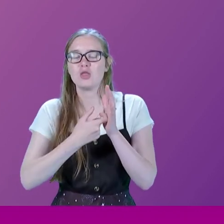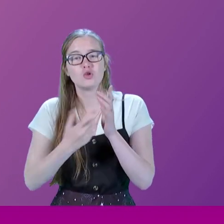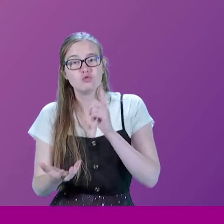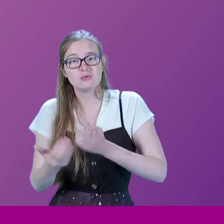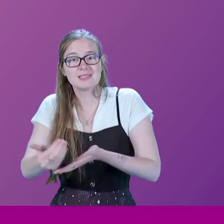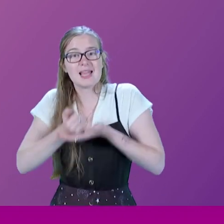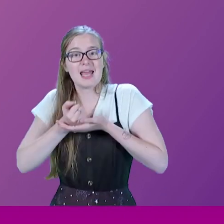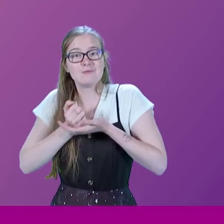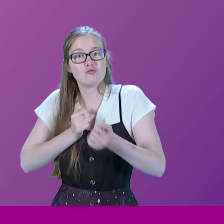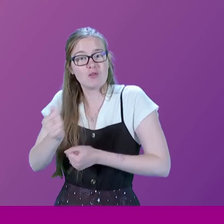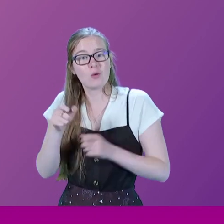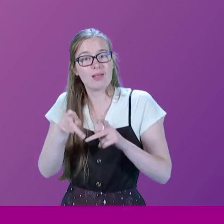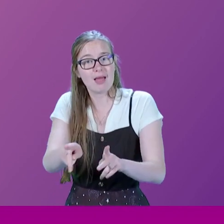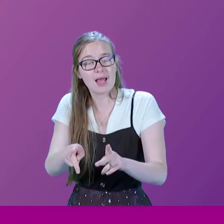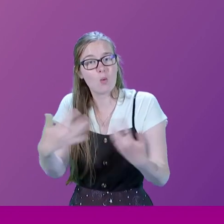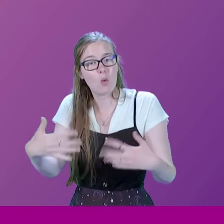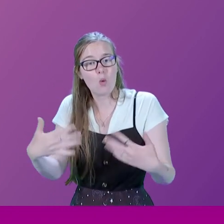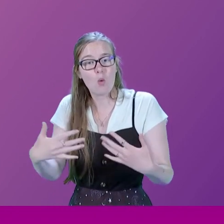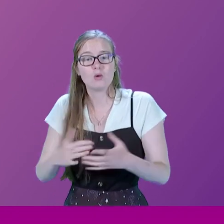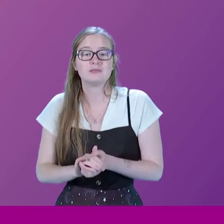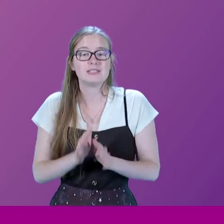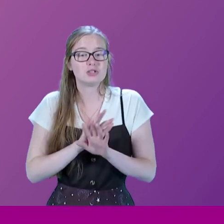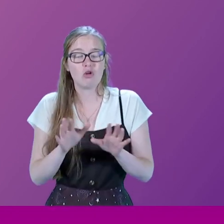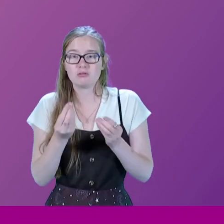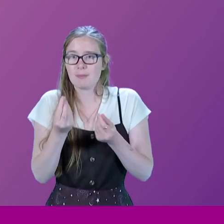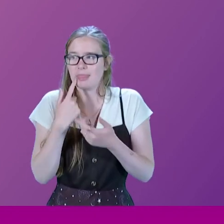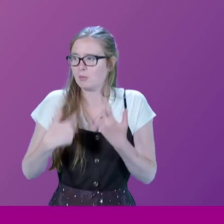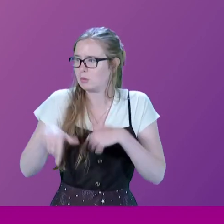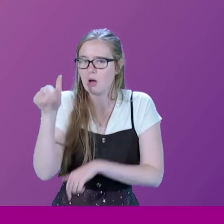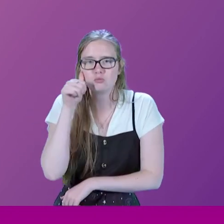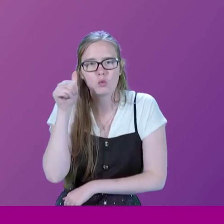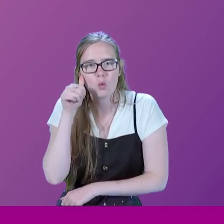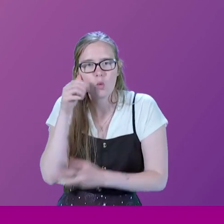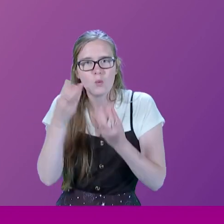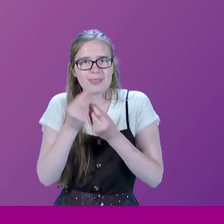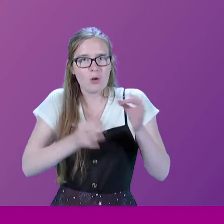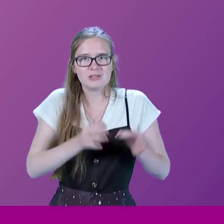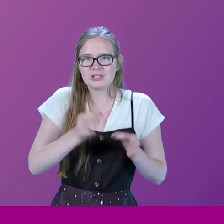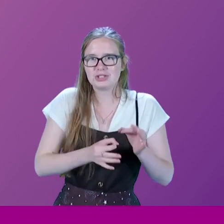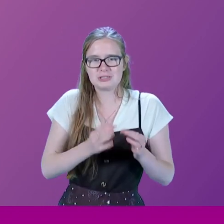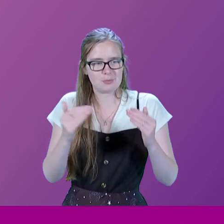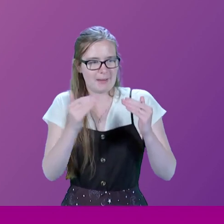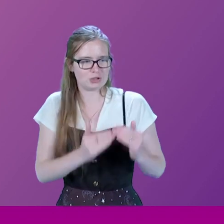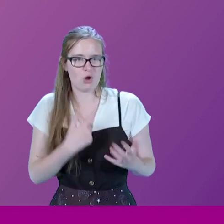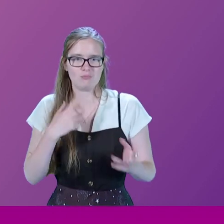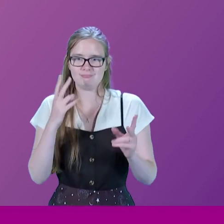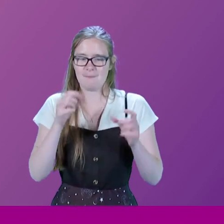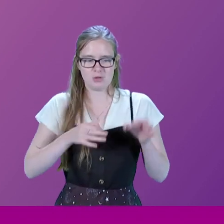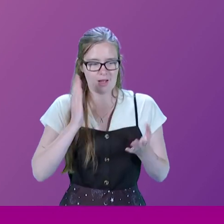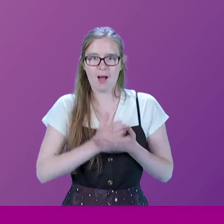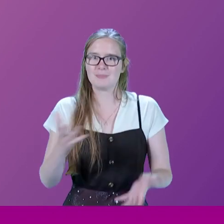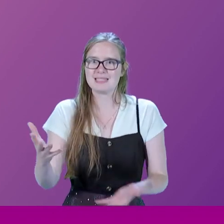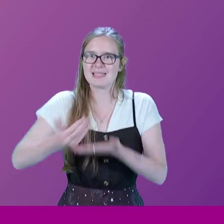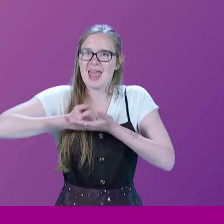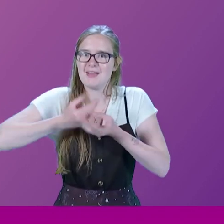line. And I have to say, sadly, that that's not something I think that many people equate with politicians these days actually saving things.